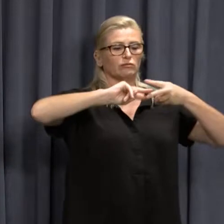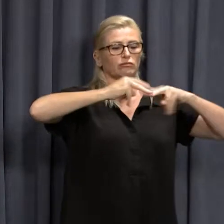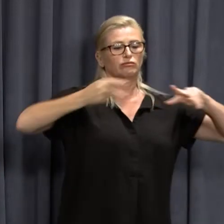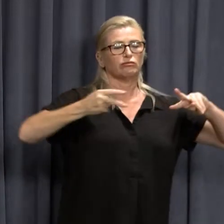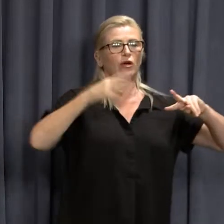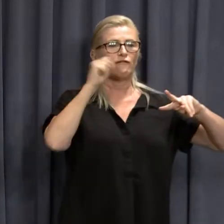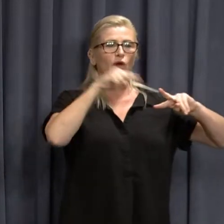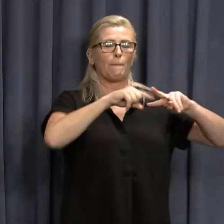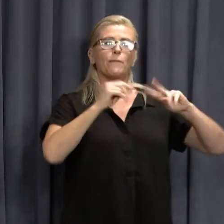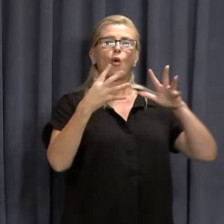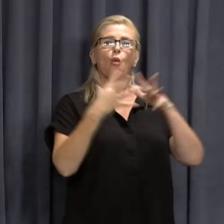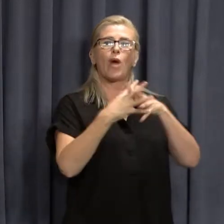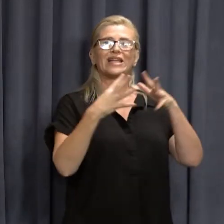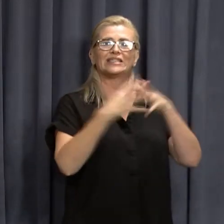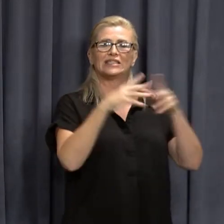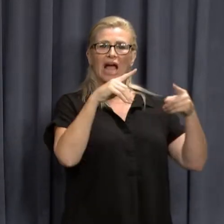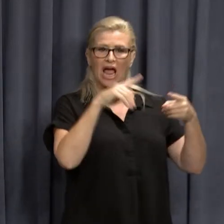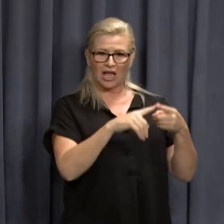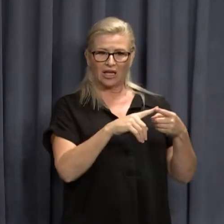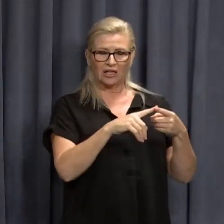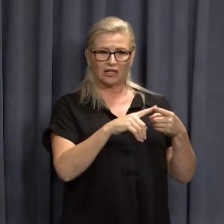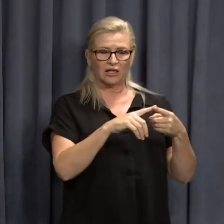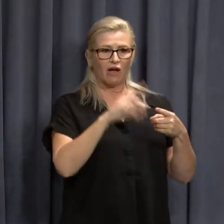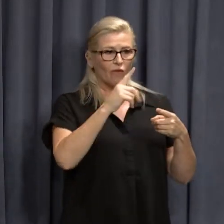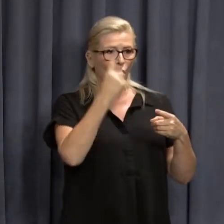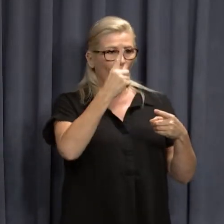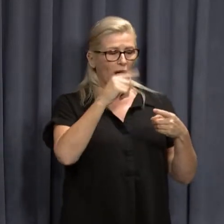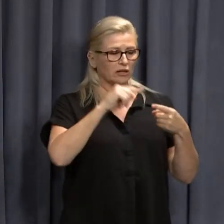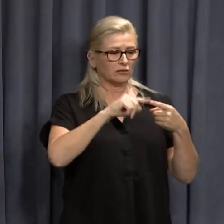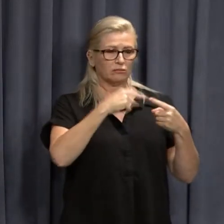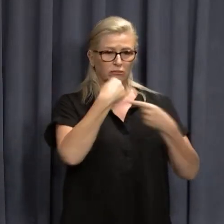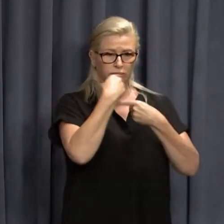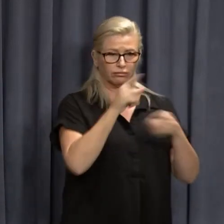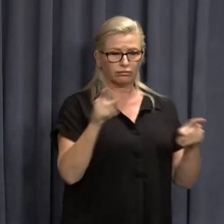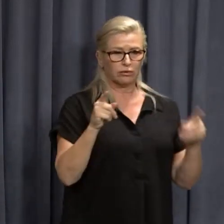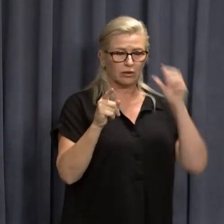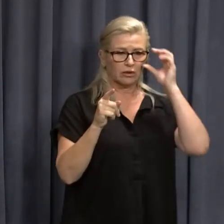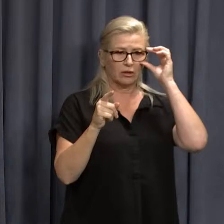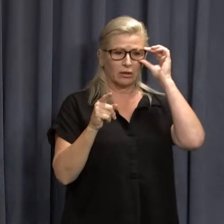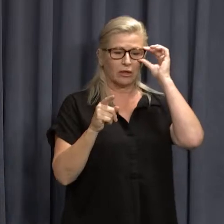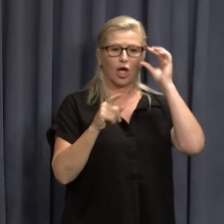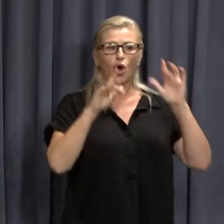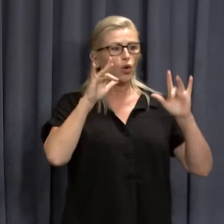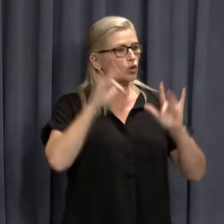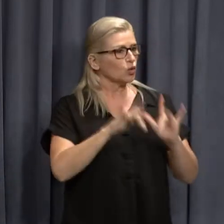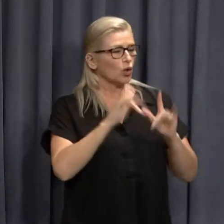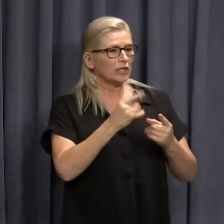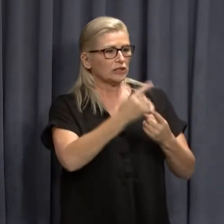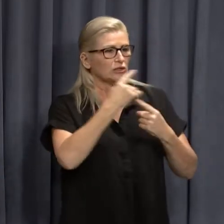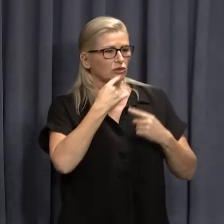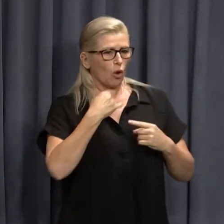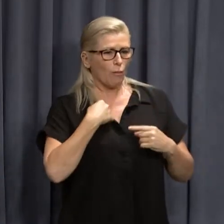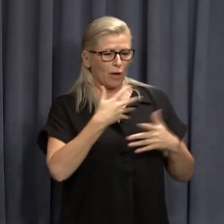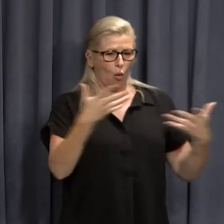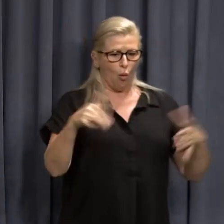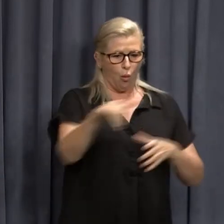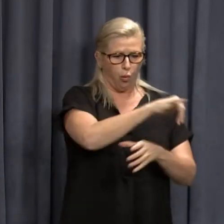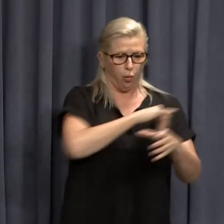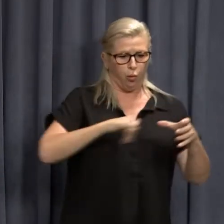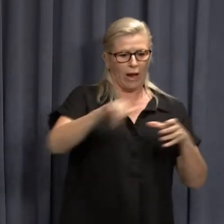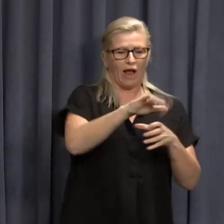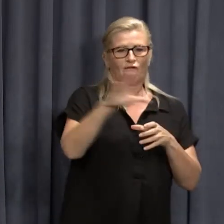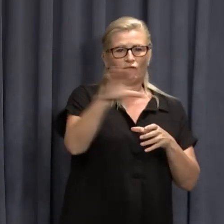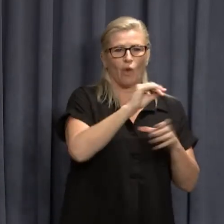on Wednesday for one of the cases reported has not provided an exact link to the Coben cluster.